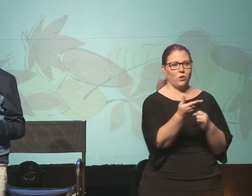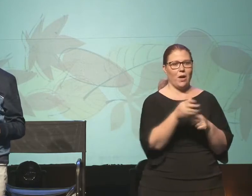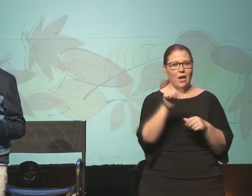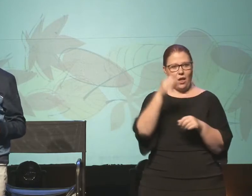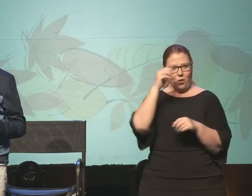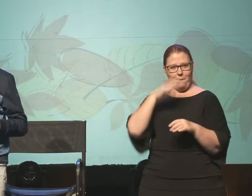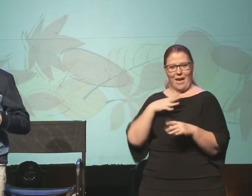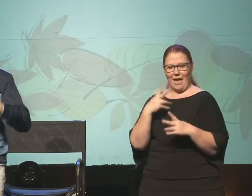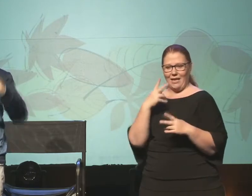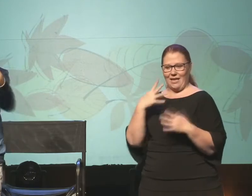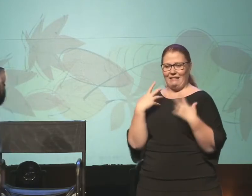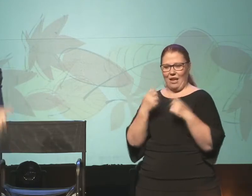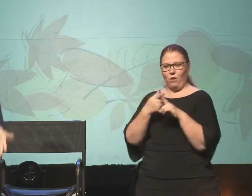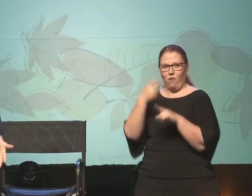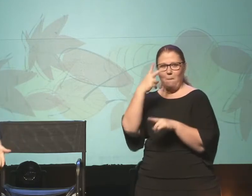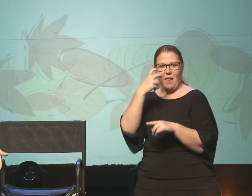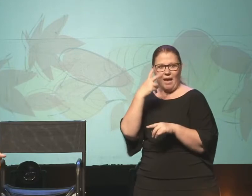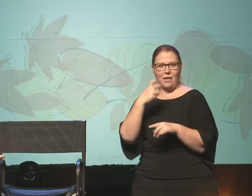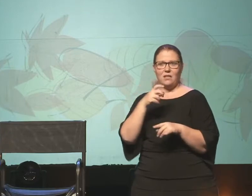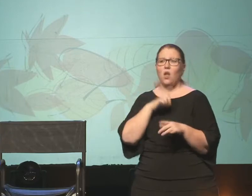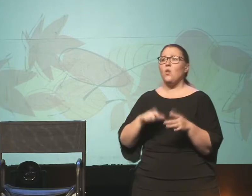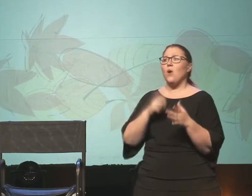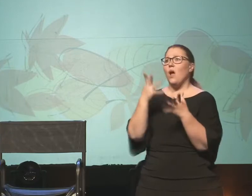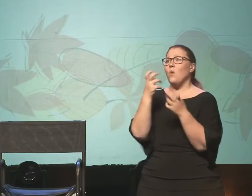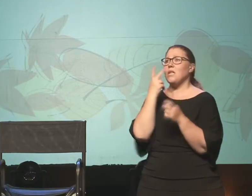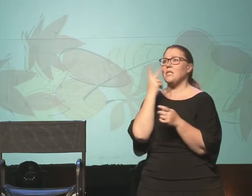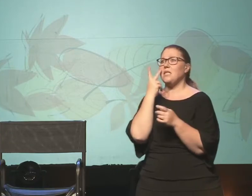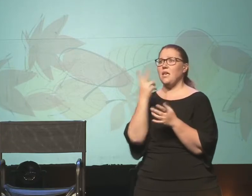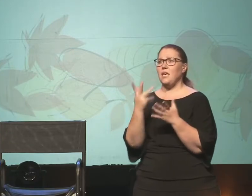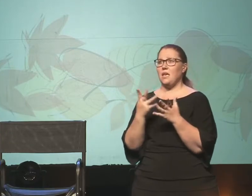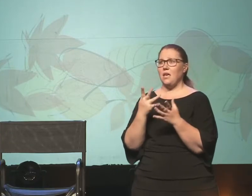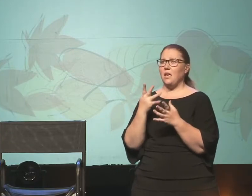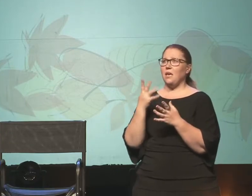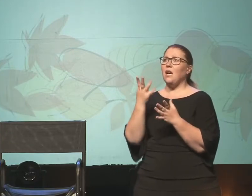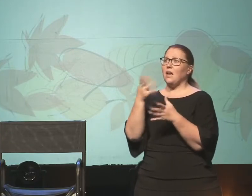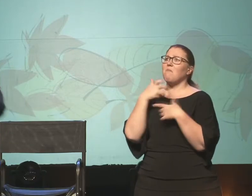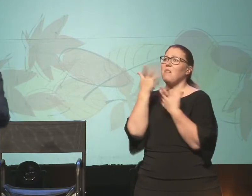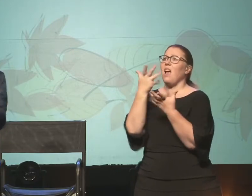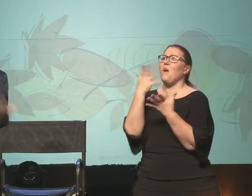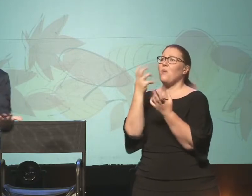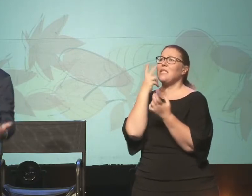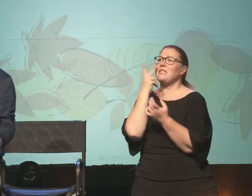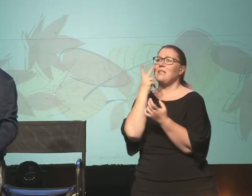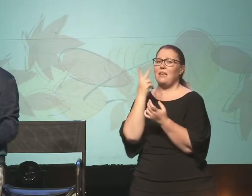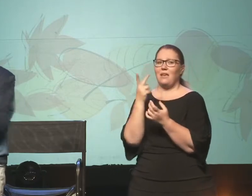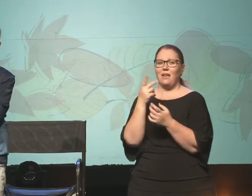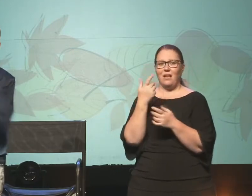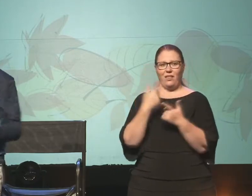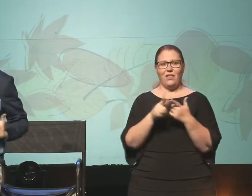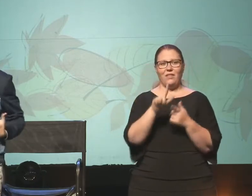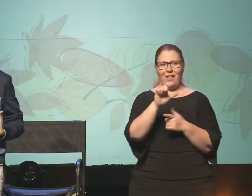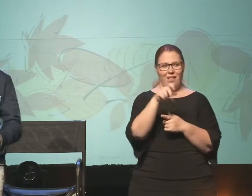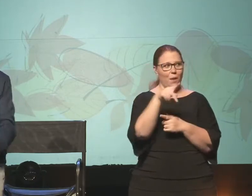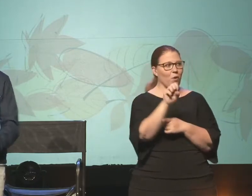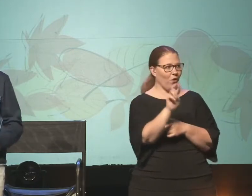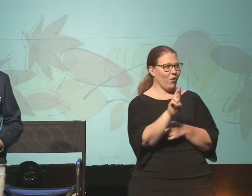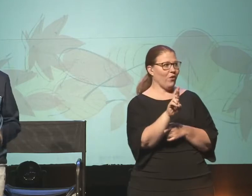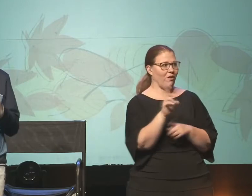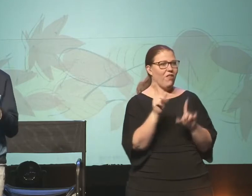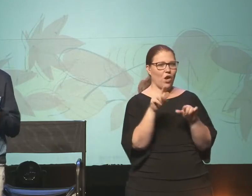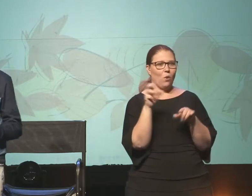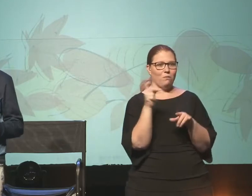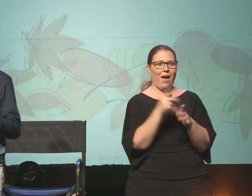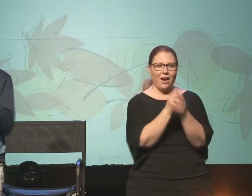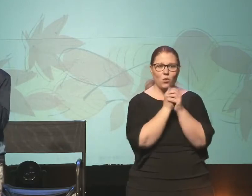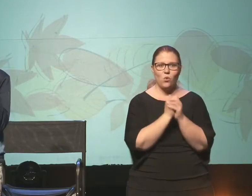who says, Lord, I want to see. Like reaches out, calls for it, cries out. And then we have the leper who comes back and worships.